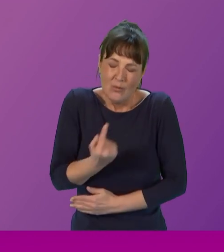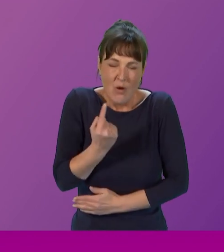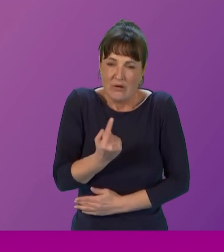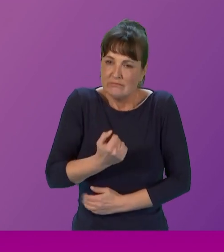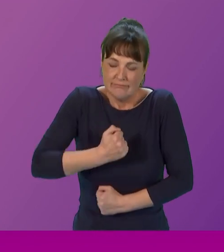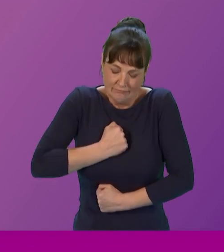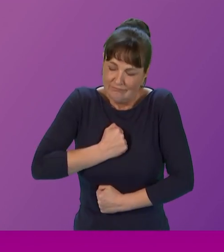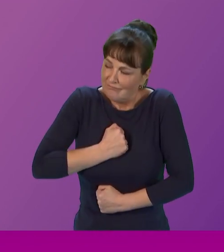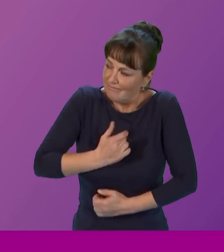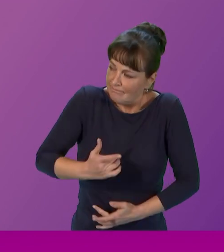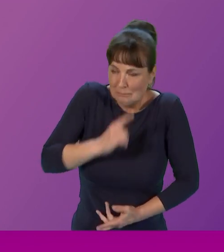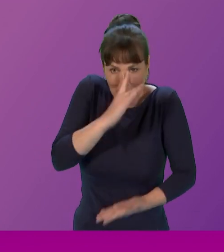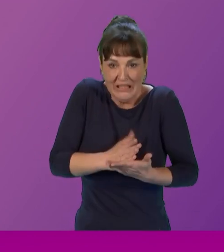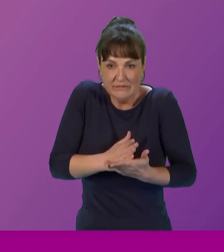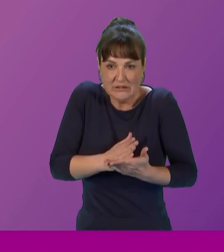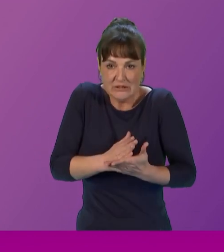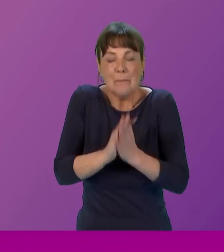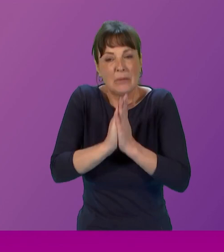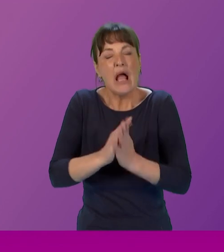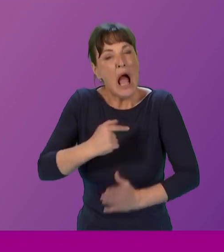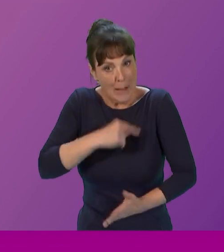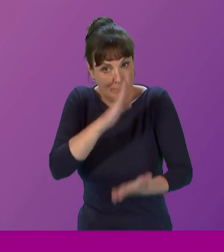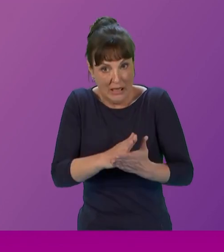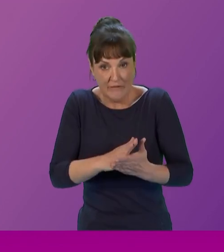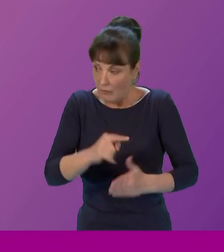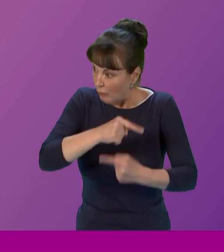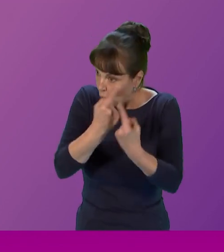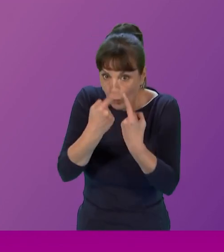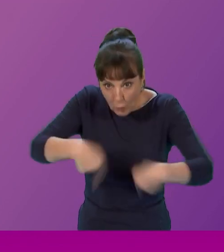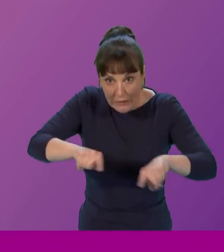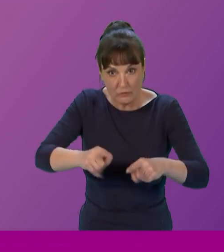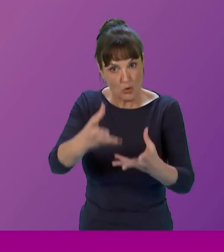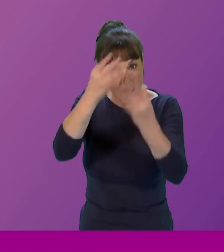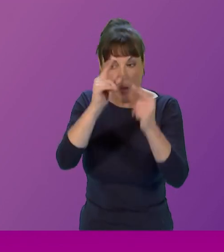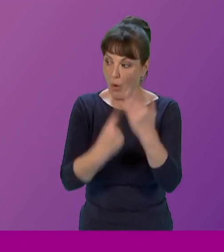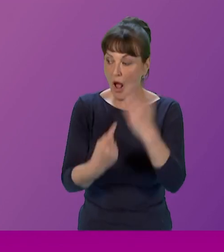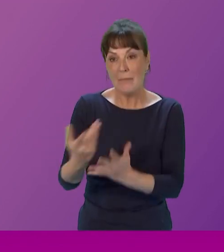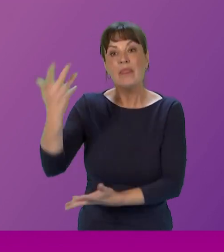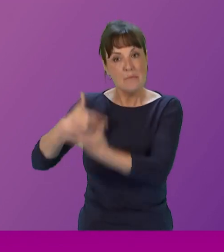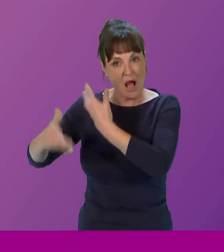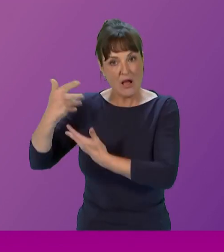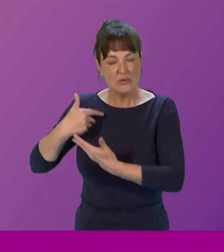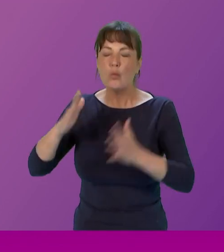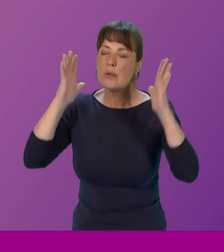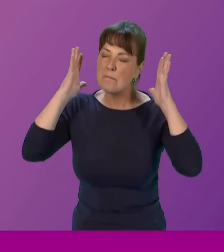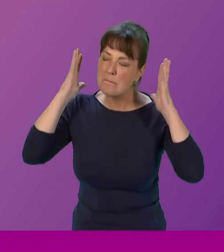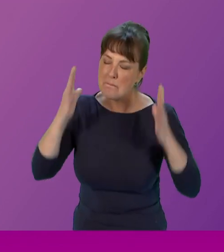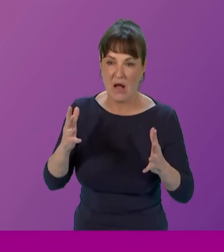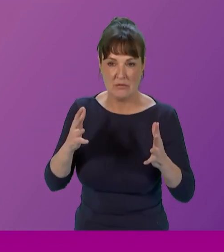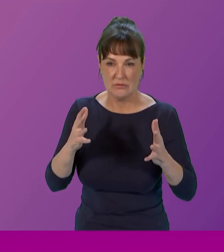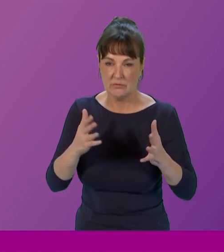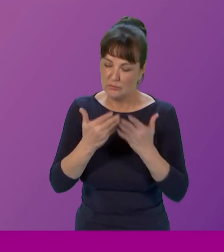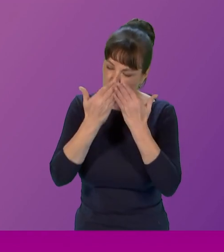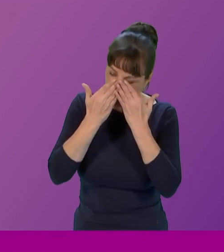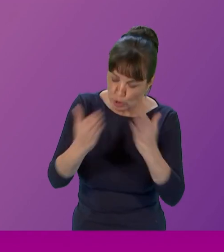it's my conviction that if we are to learn from our past we must envisage a feminist